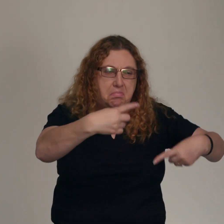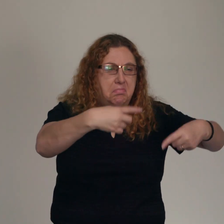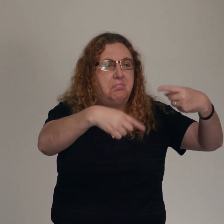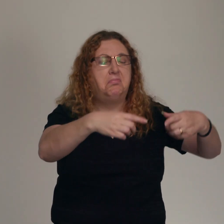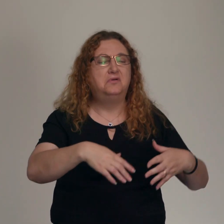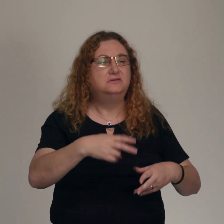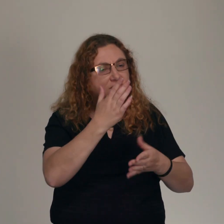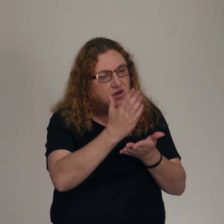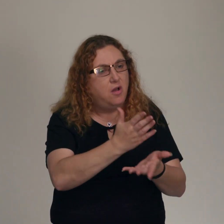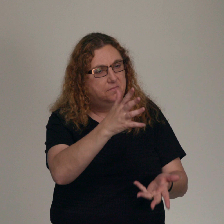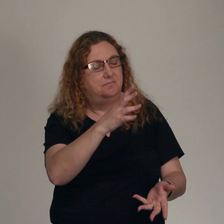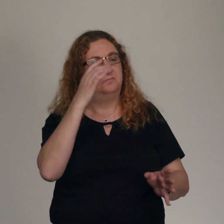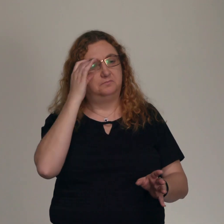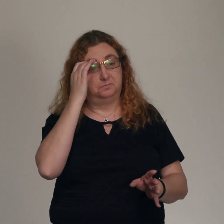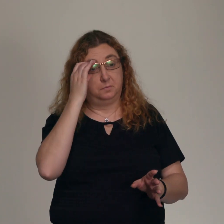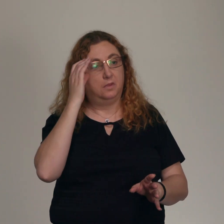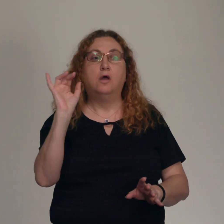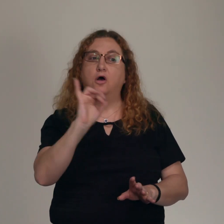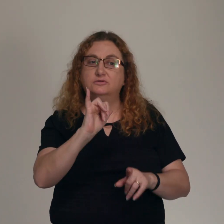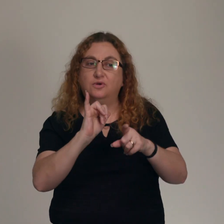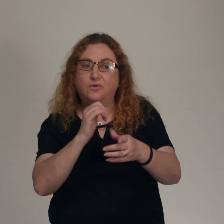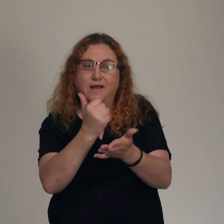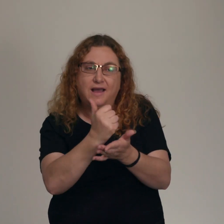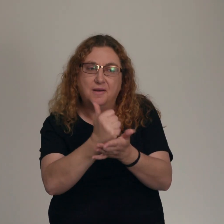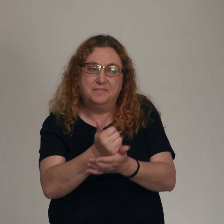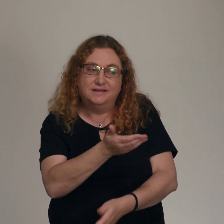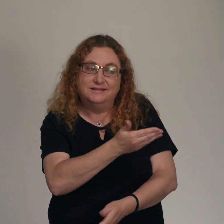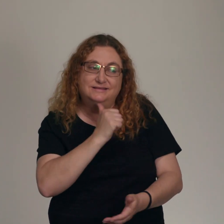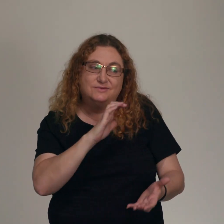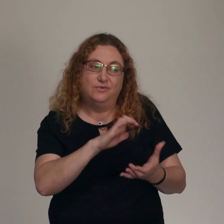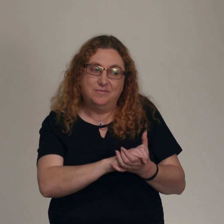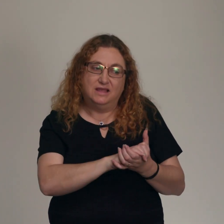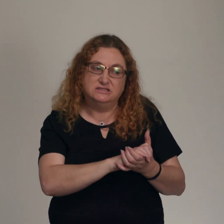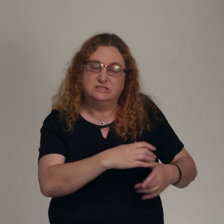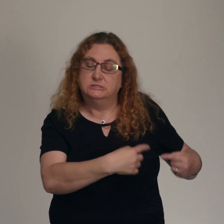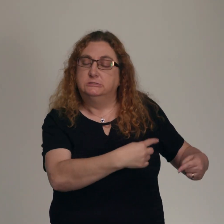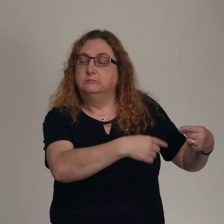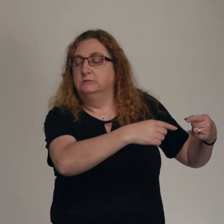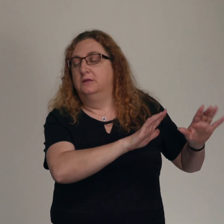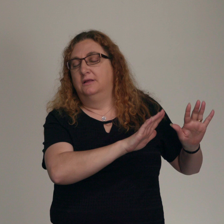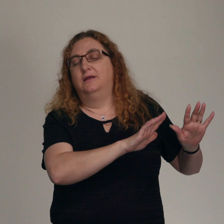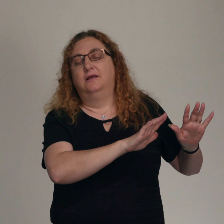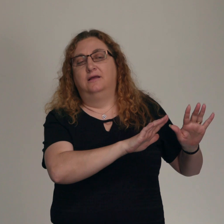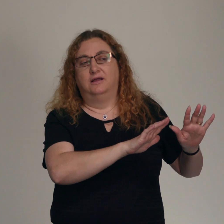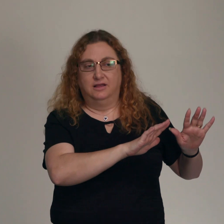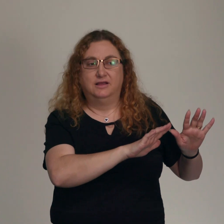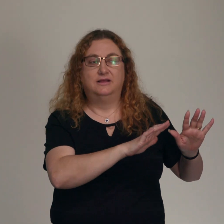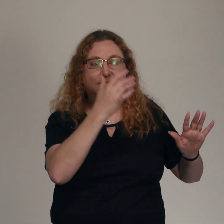Yes, and I ask you, my true companion, help these women since they have contended at my side in the cause of the gospel, along with Clement